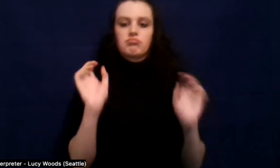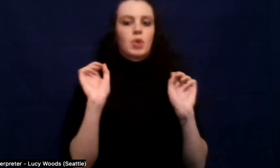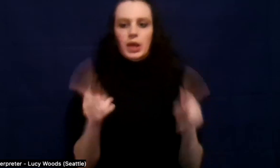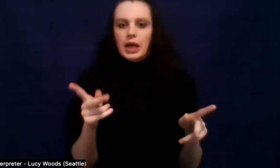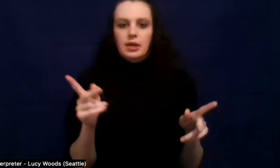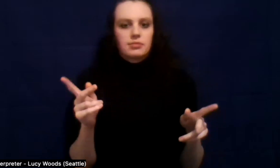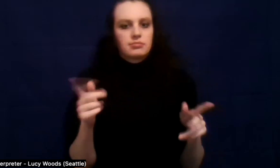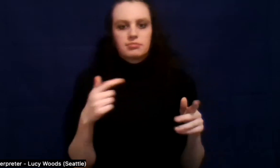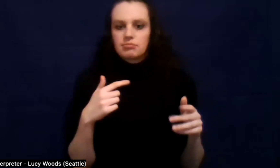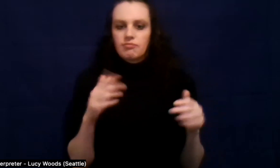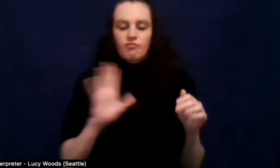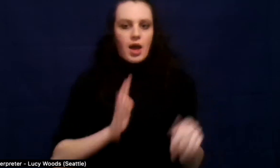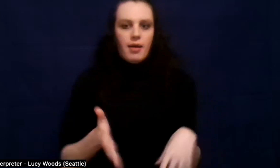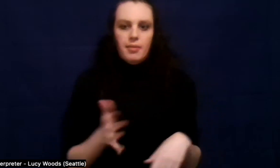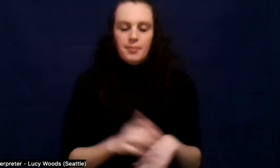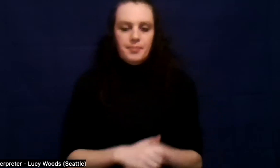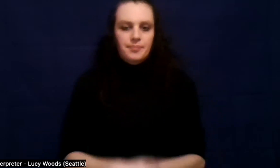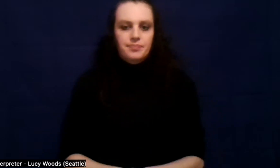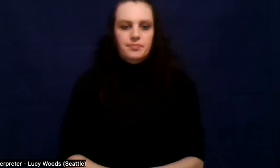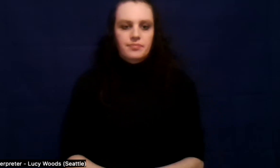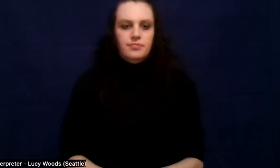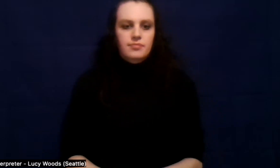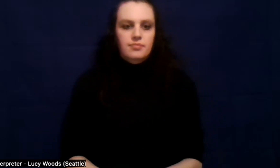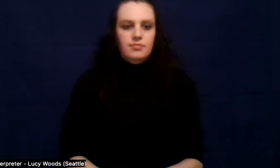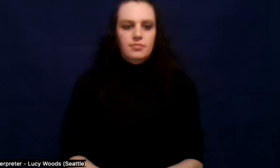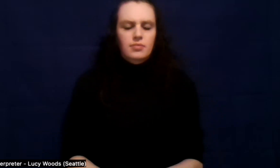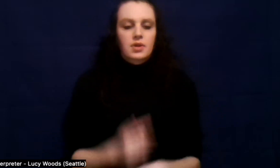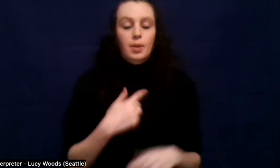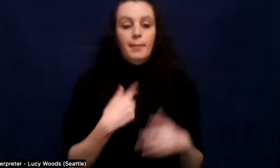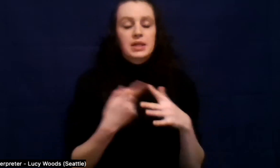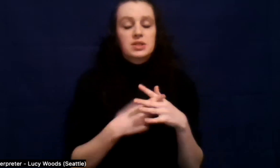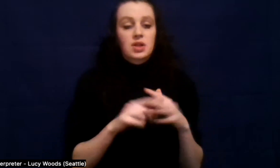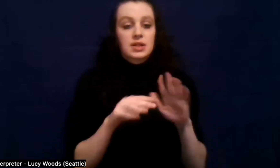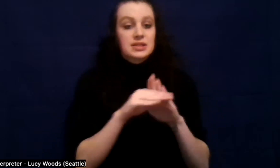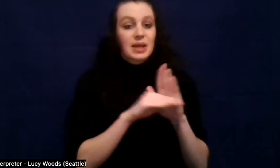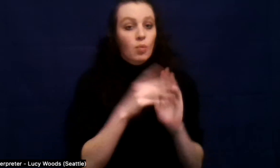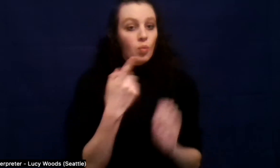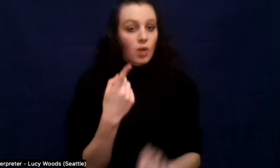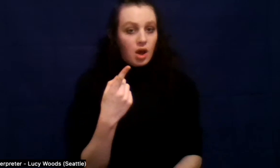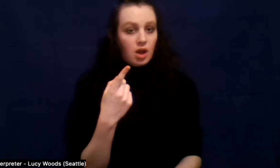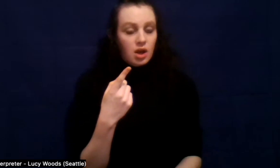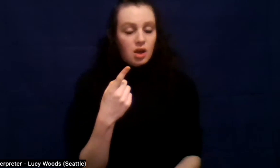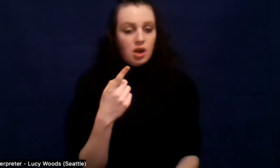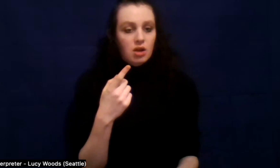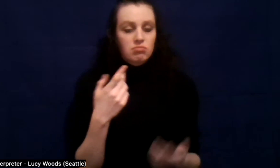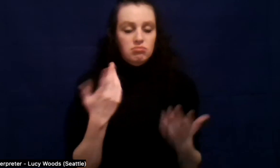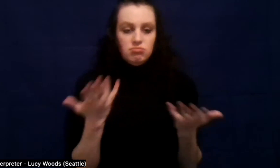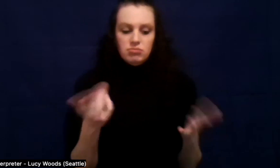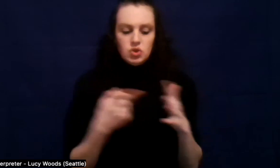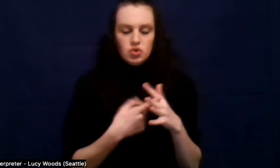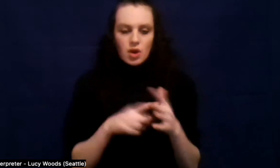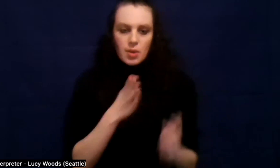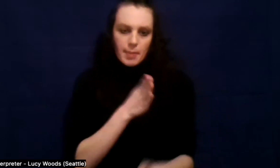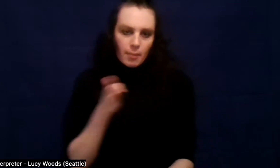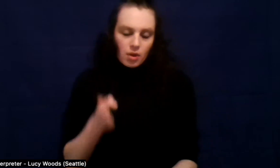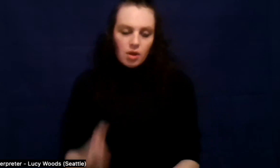and I went through and started at step one, the very beginning of the book. Um, and